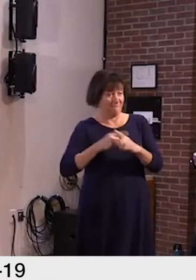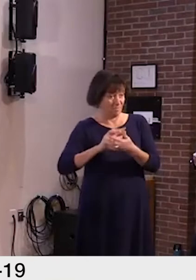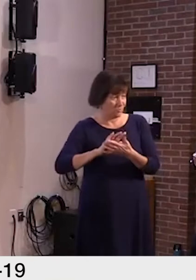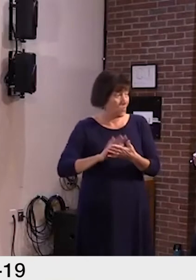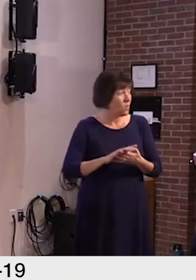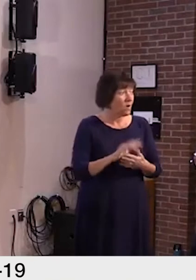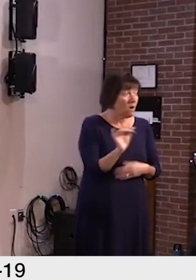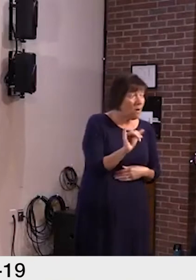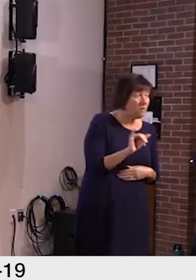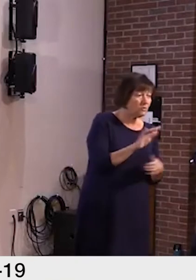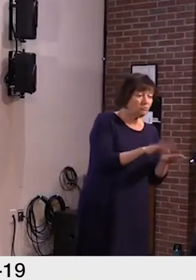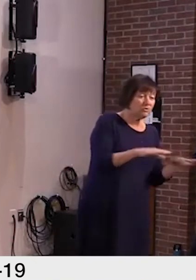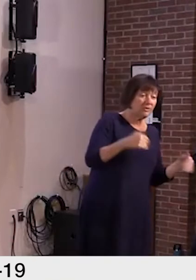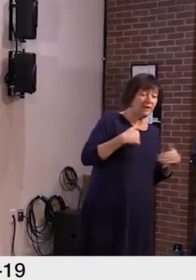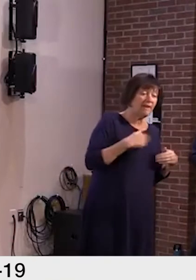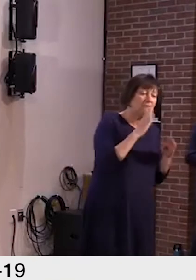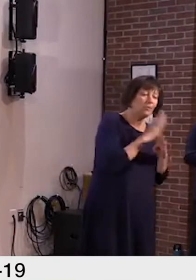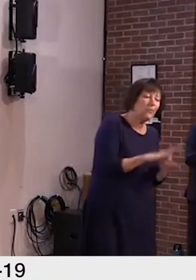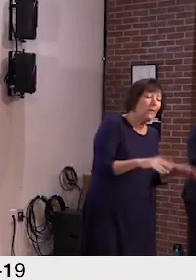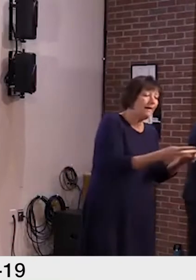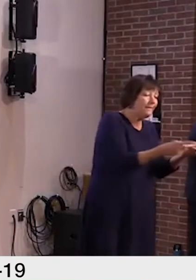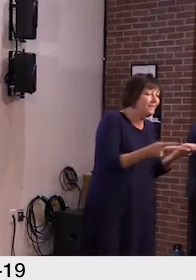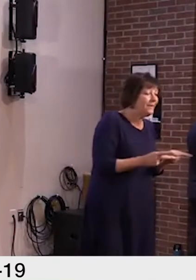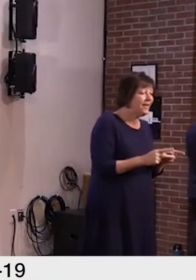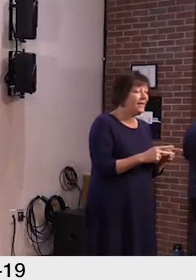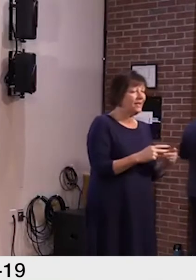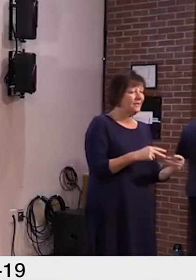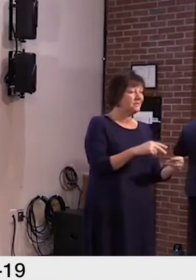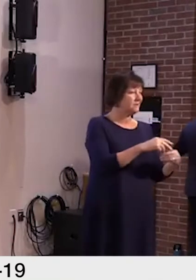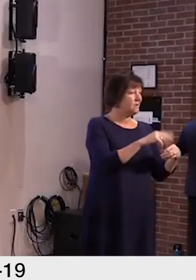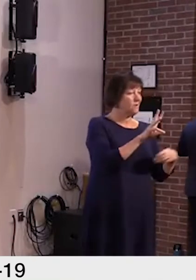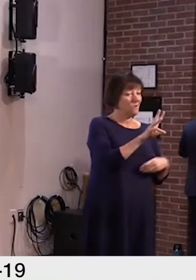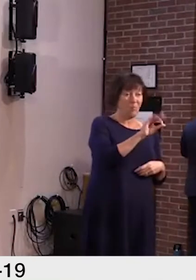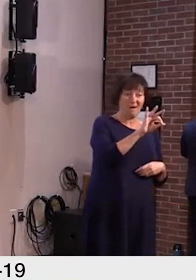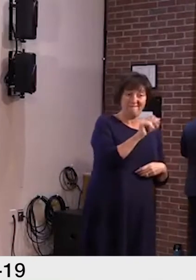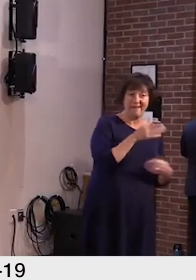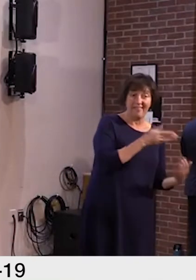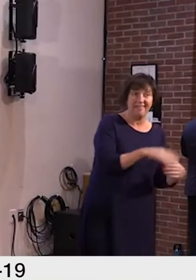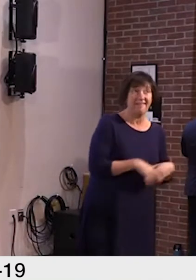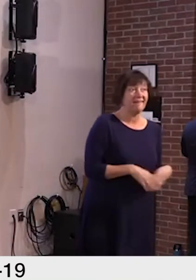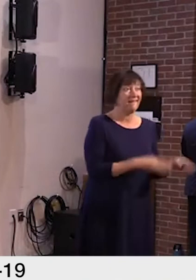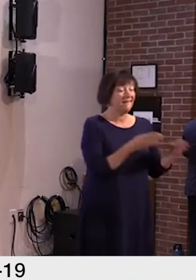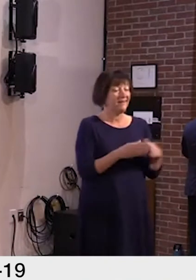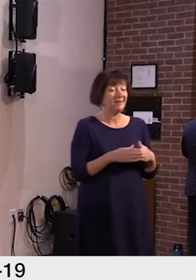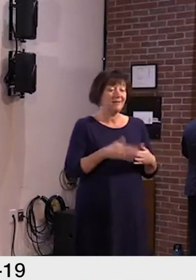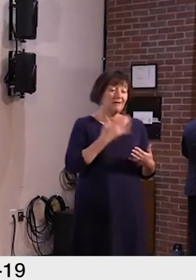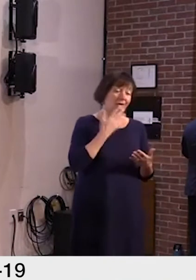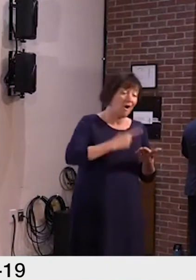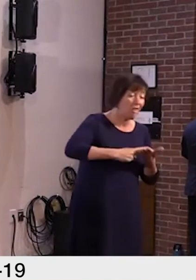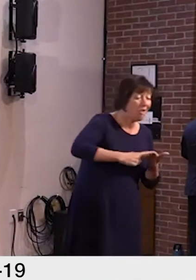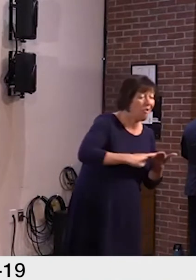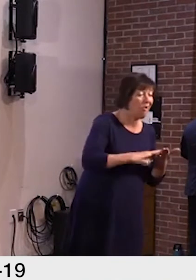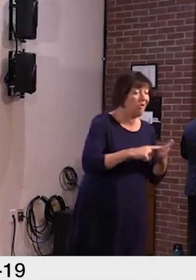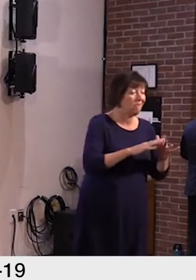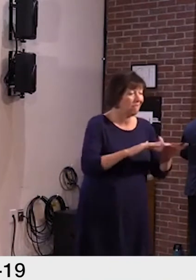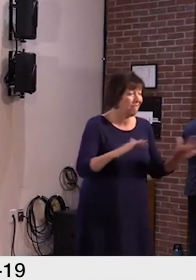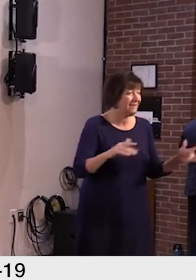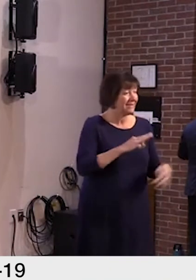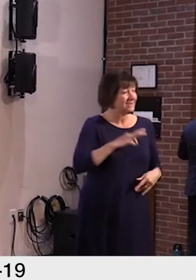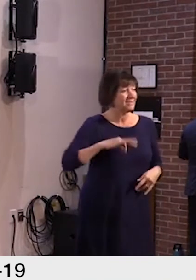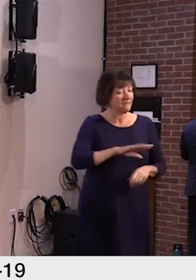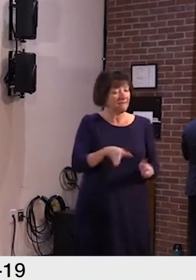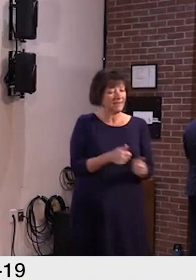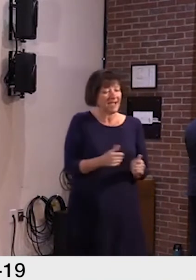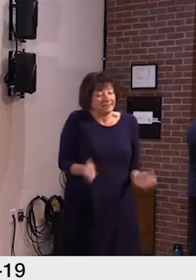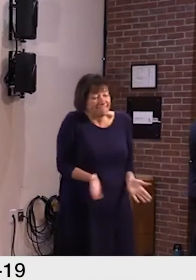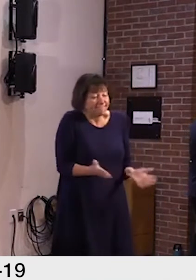access to Wi-Fi, set up crayons and markers and space to complete assignments, and staff are there to offer an encouraging word and to help